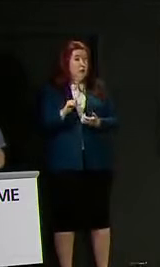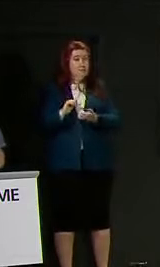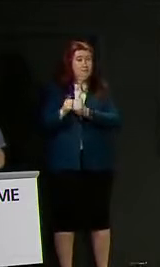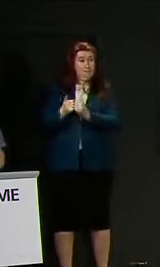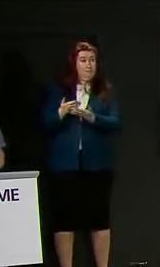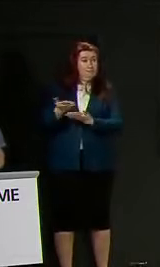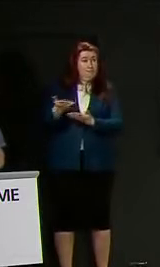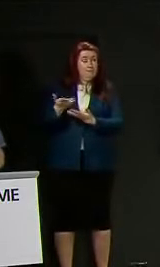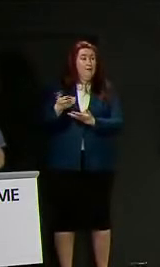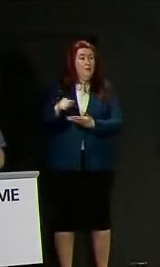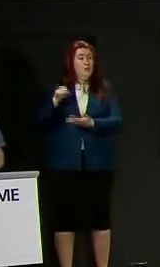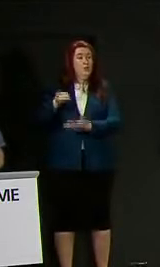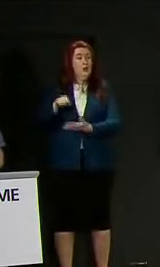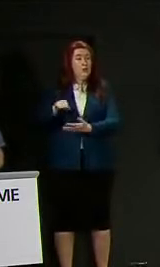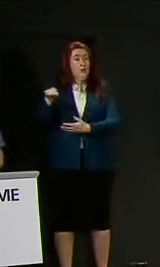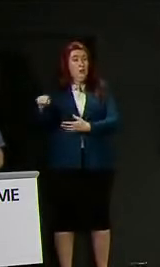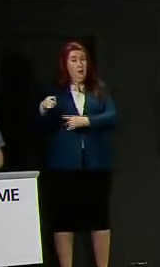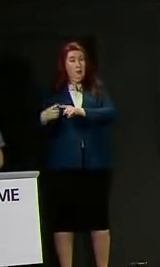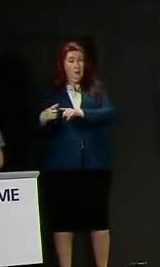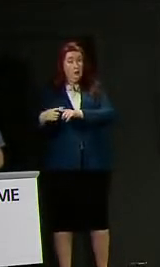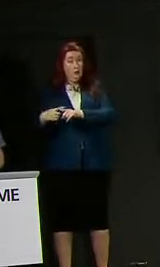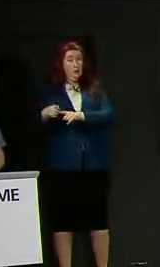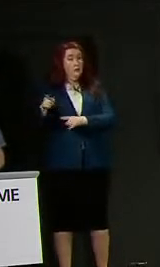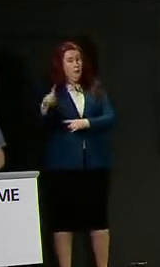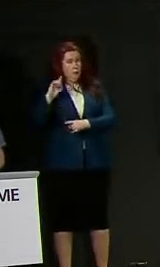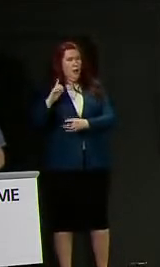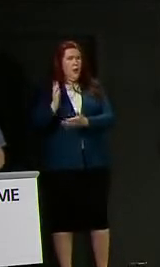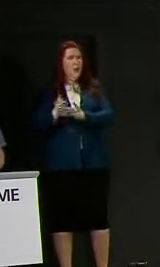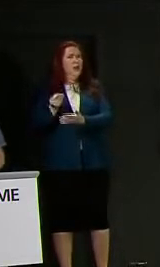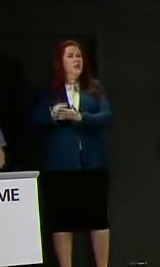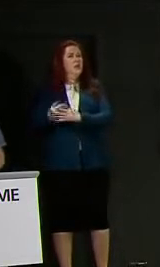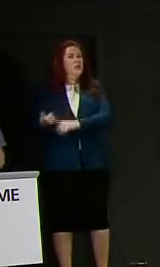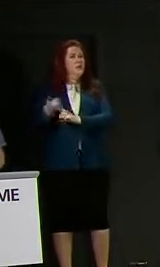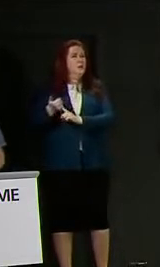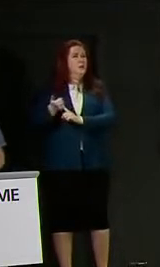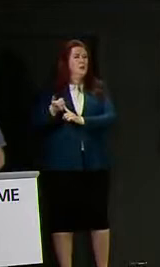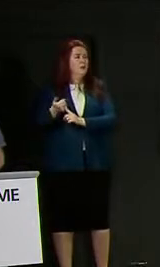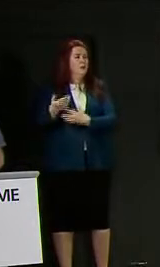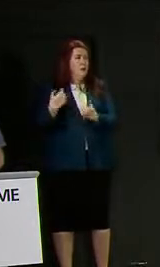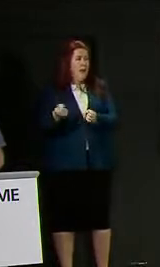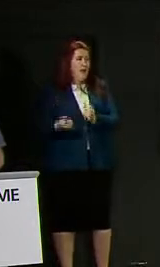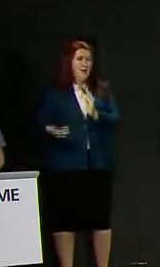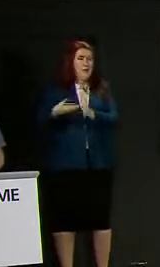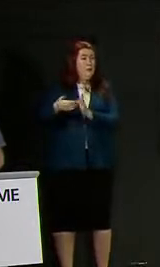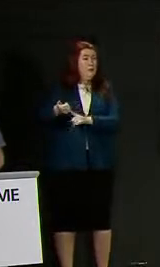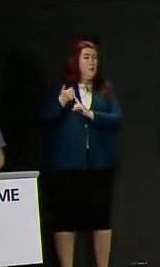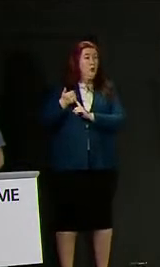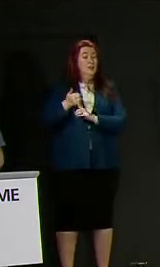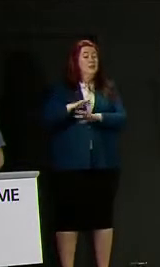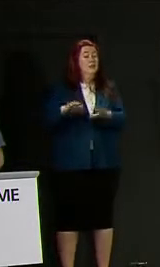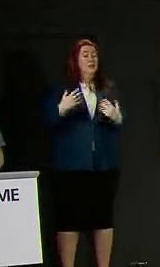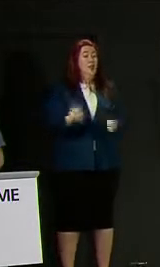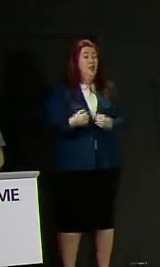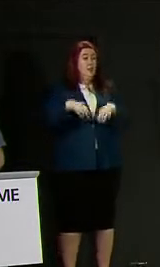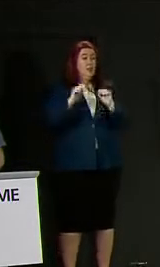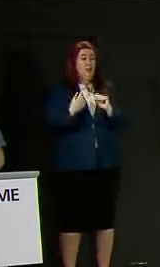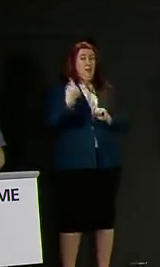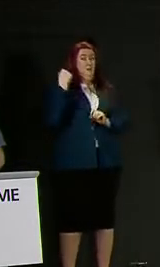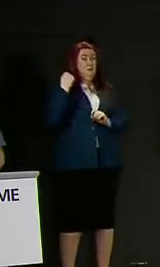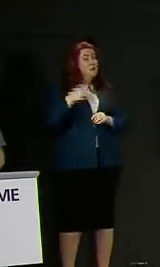he will financially back that or do you now have some extra levers that he didn't have at the start of the outbreak?